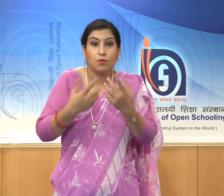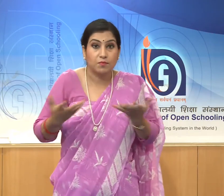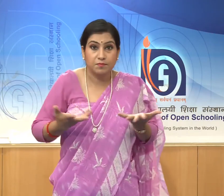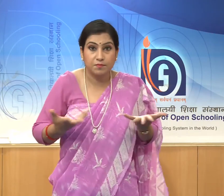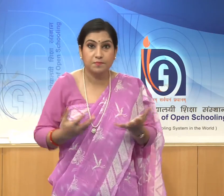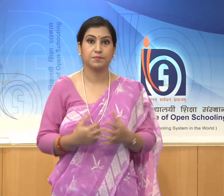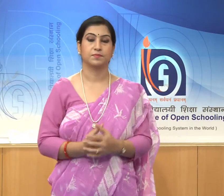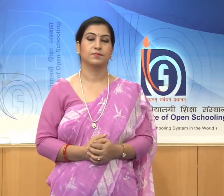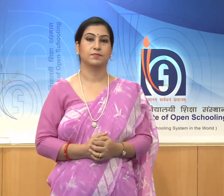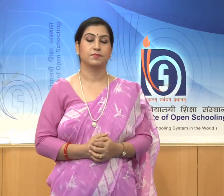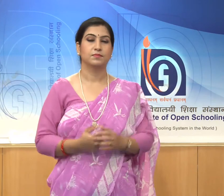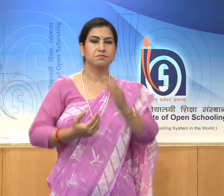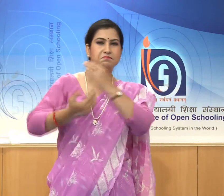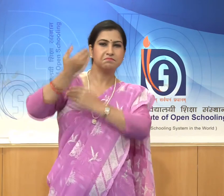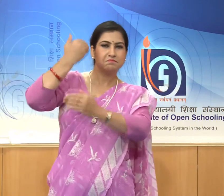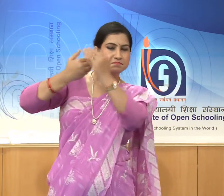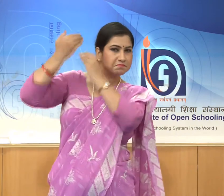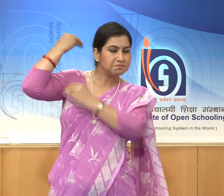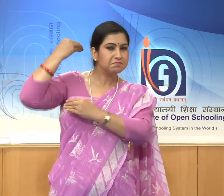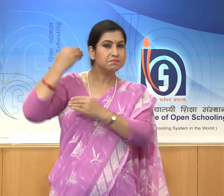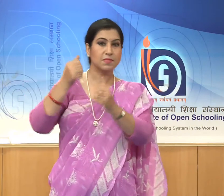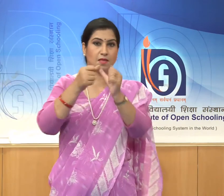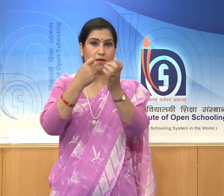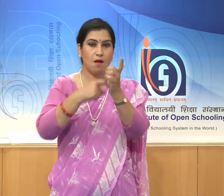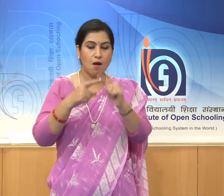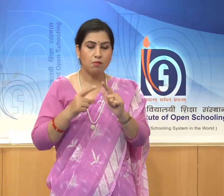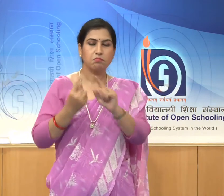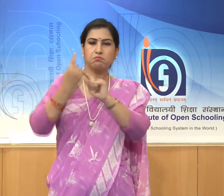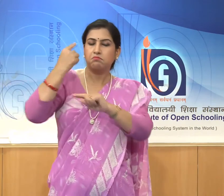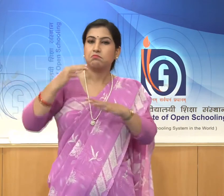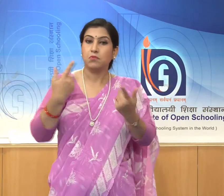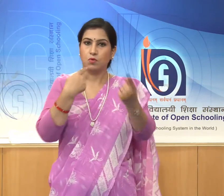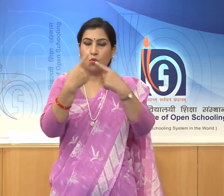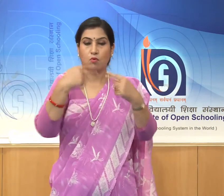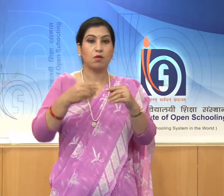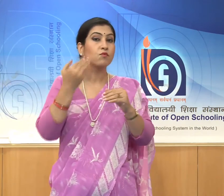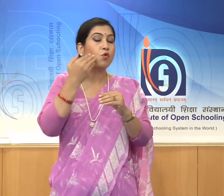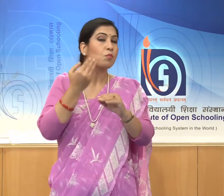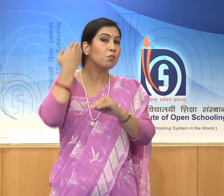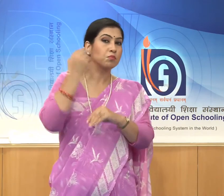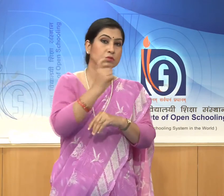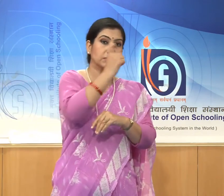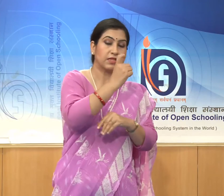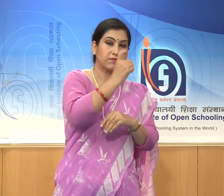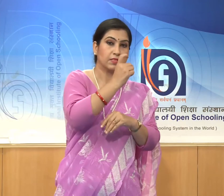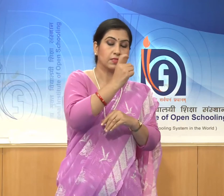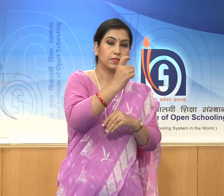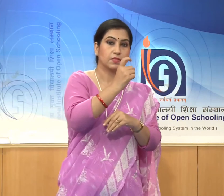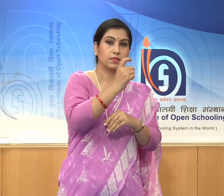we are going to talk about History and Appreciation of Art from 7th century CE